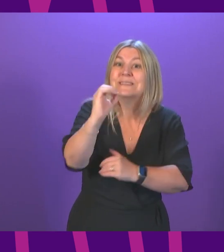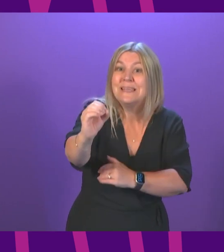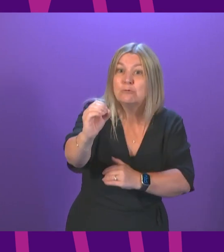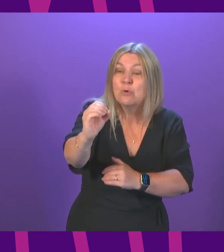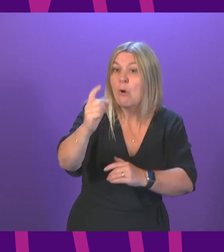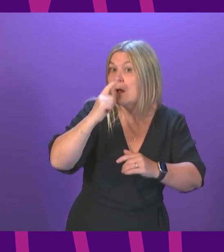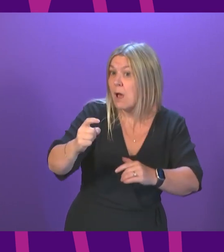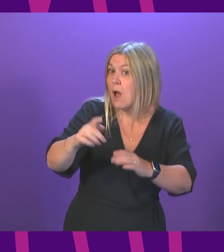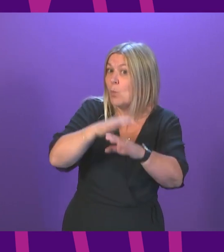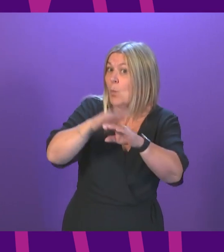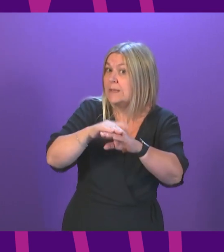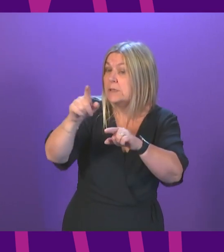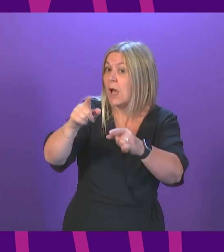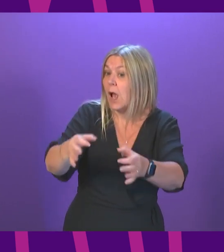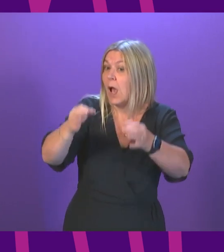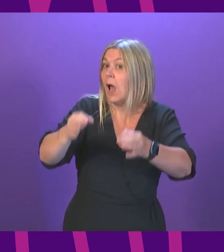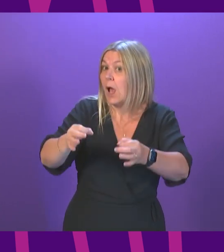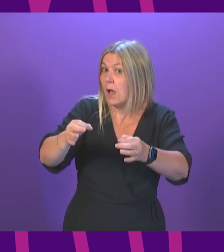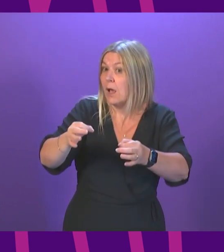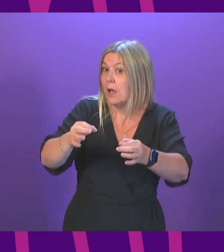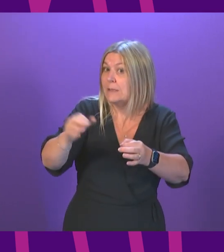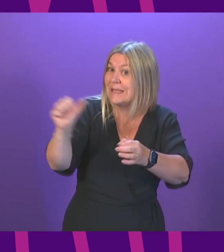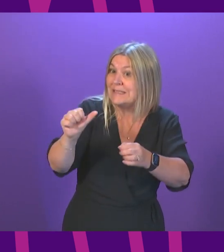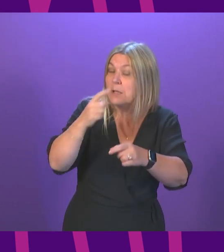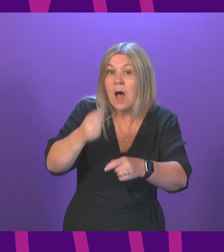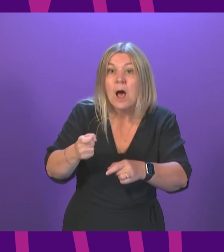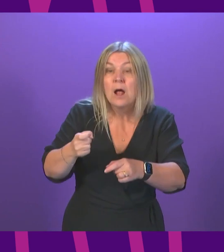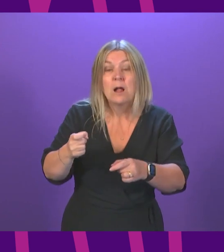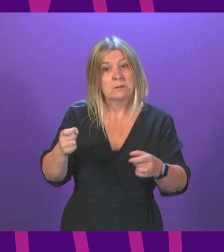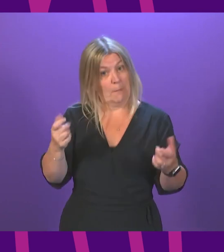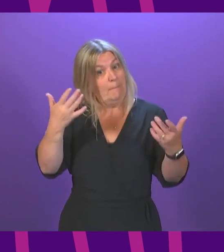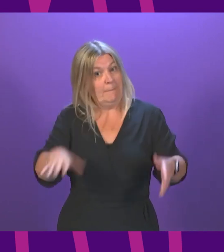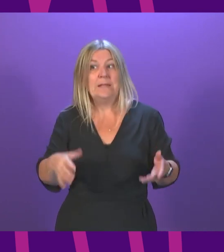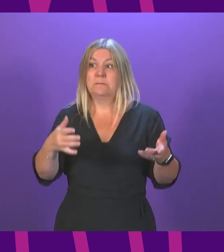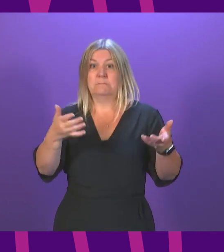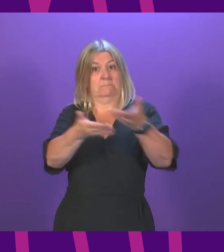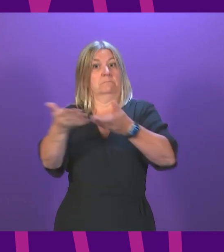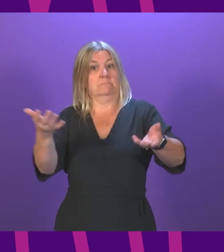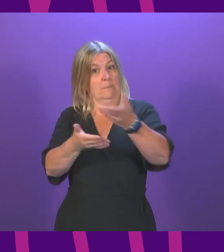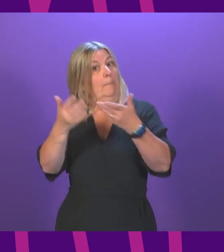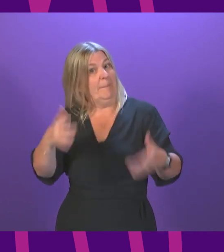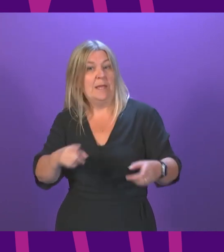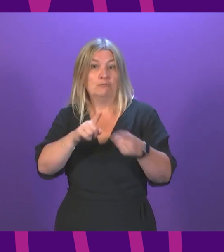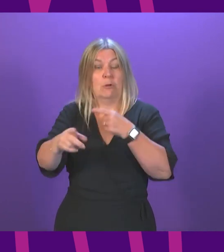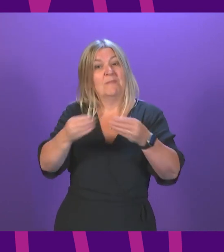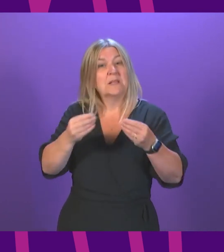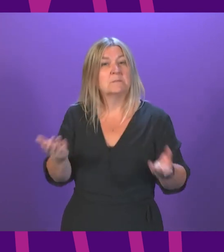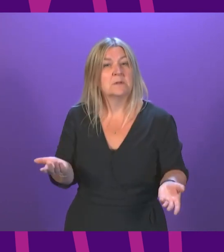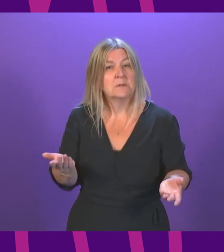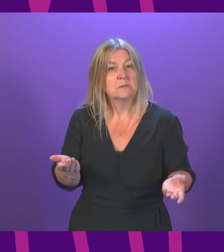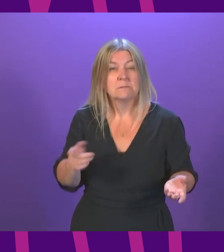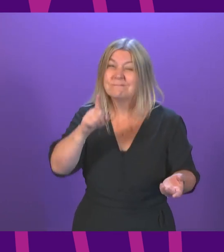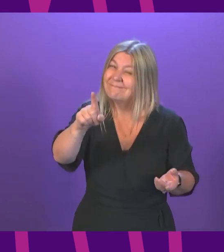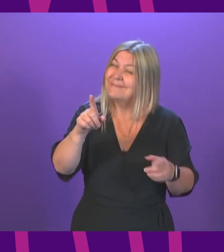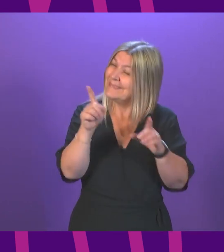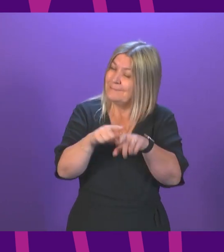16th so that the weddings that weekend can go forward? We are actively considering things like that so that we are trying to be as flexible. But on the other hand, we know